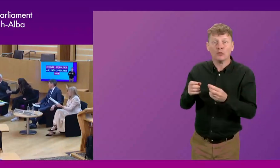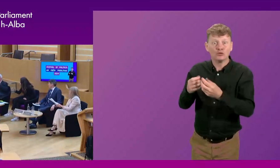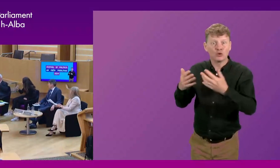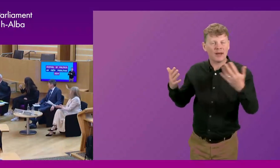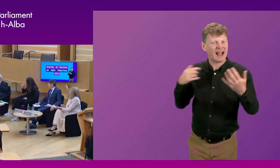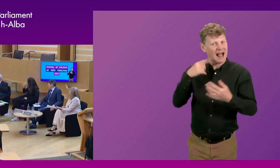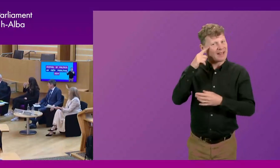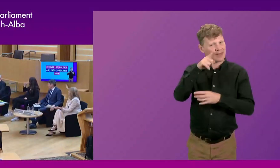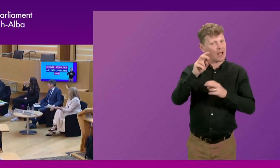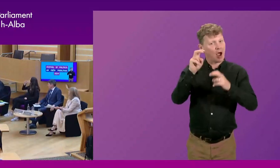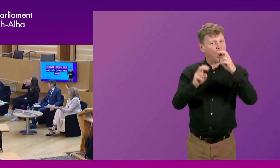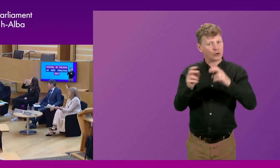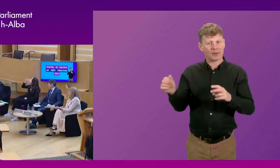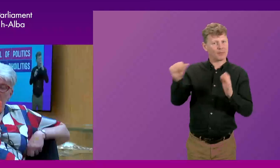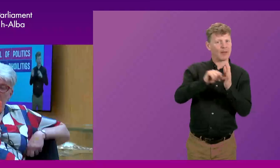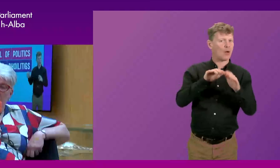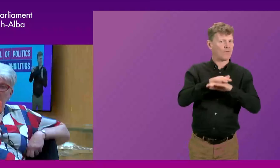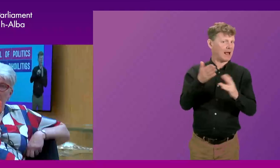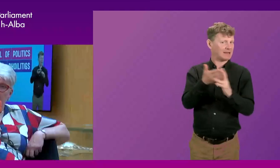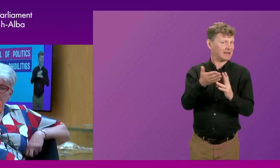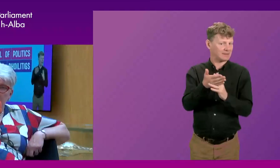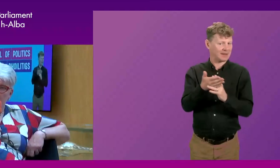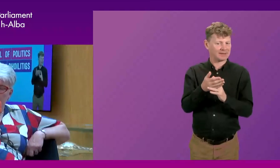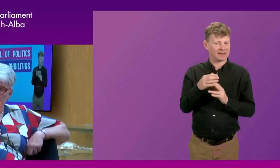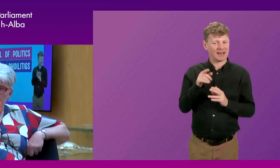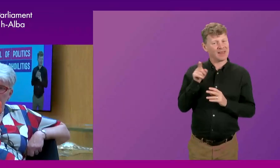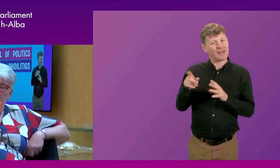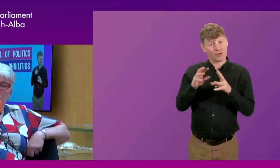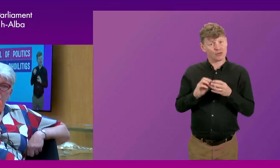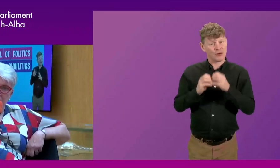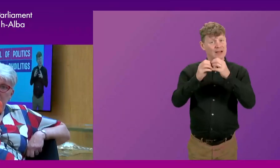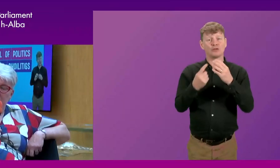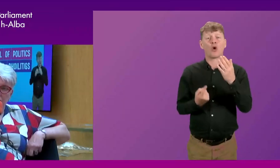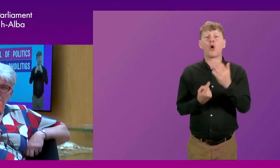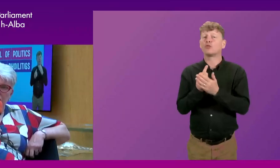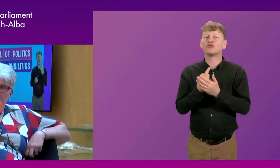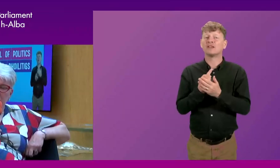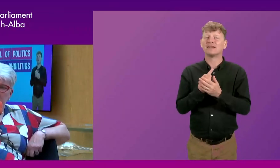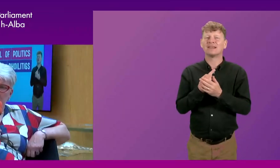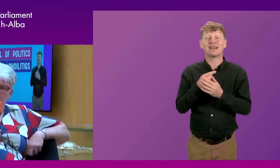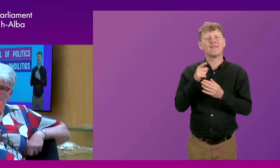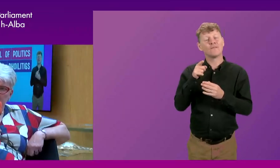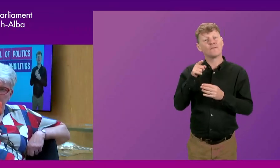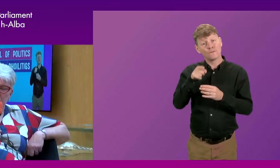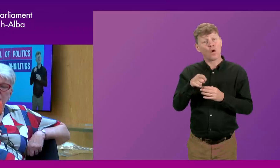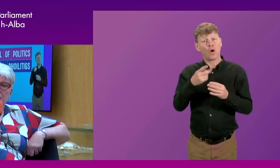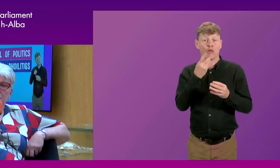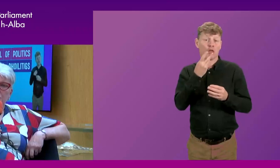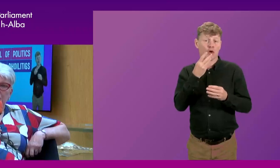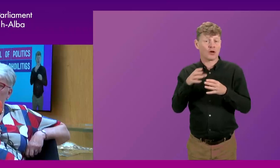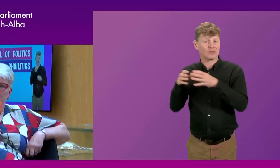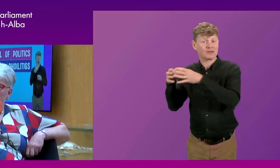accessibility argument. And I think they have created an opportunity, particularly for the third sector, but wider.